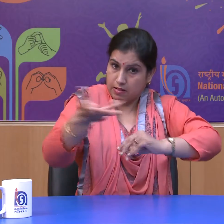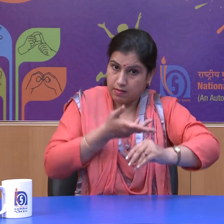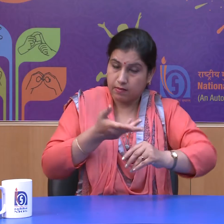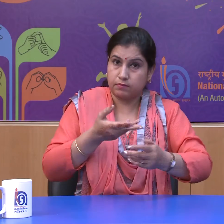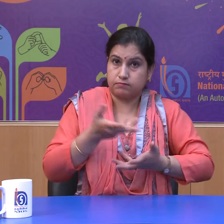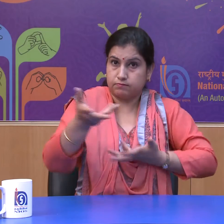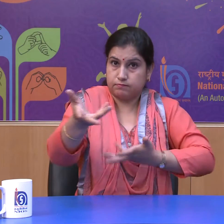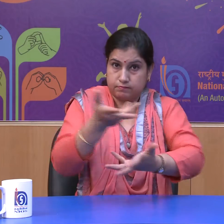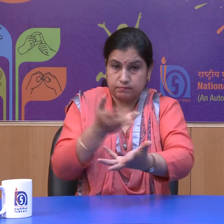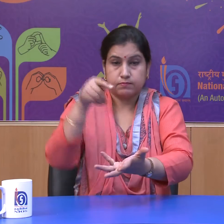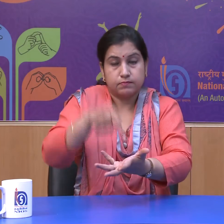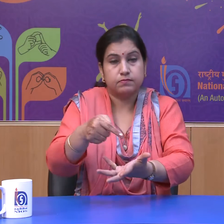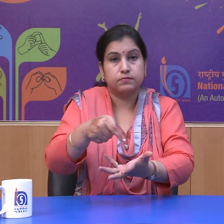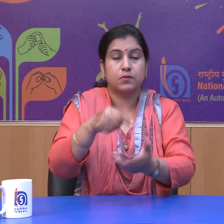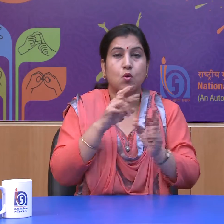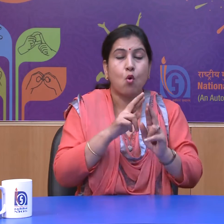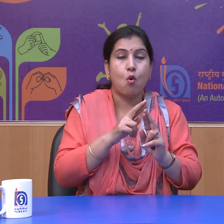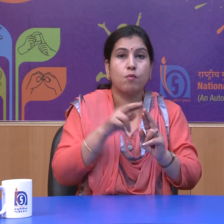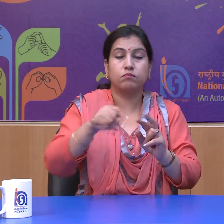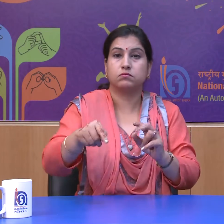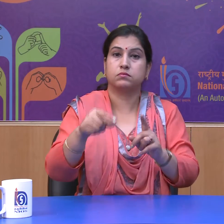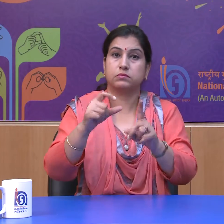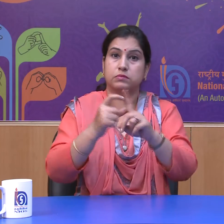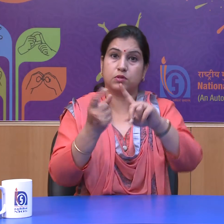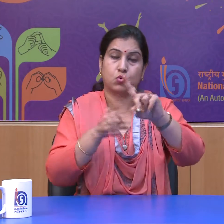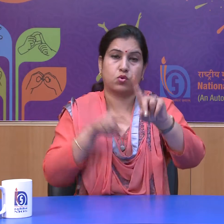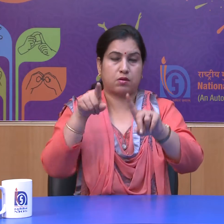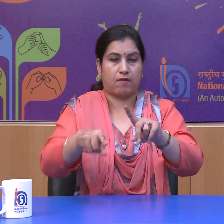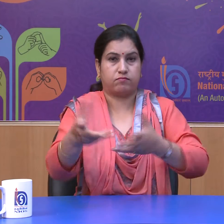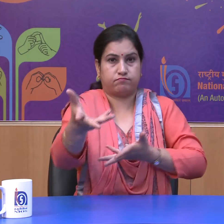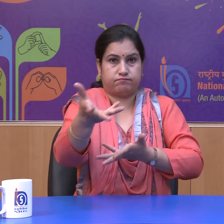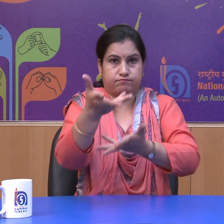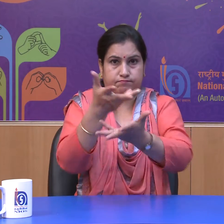citizens are expected to do certain things, which are known as duties.